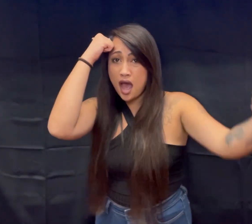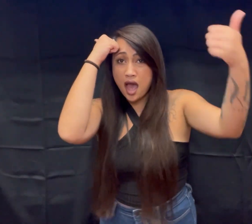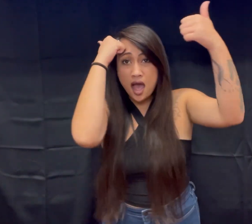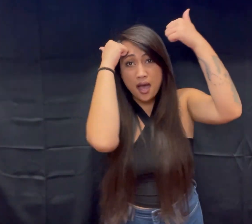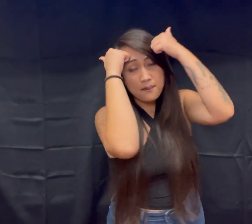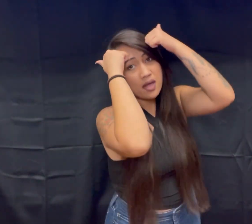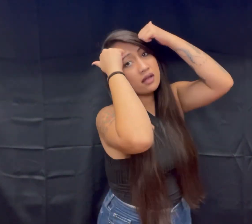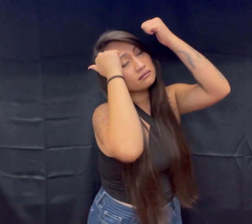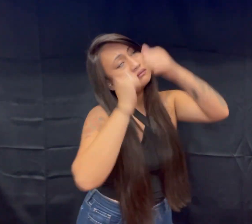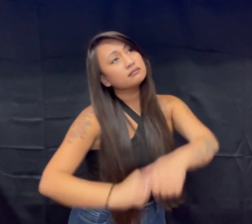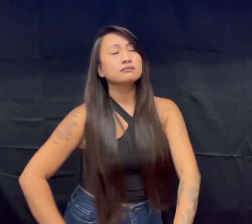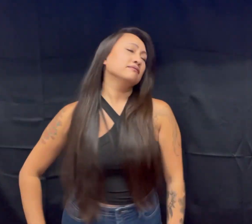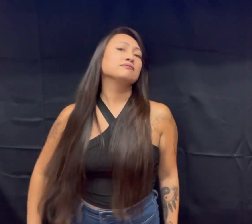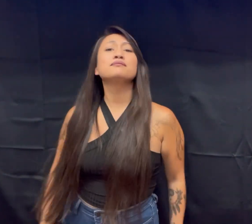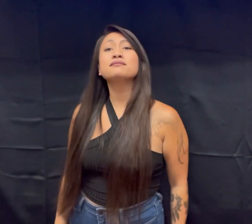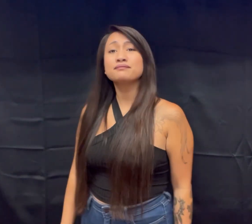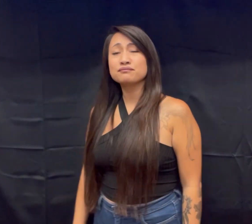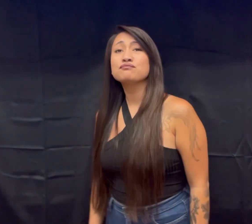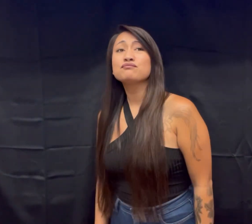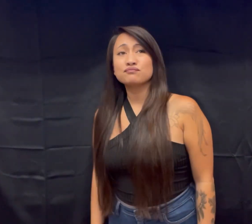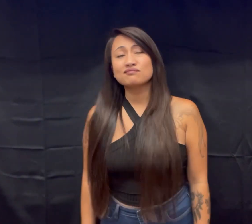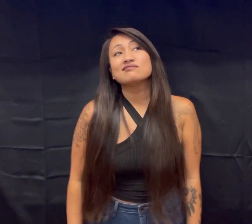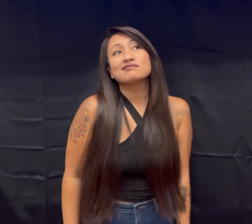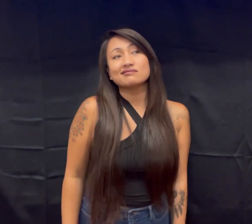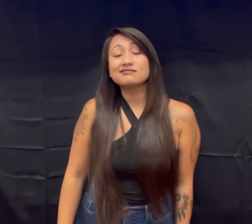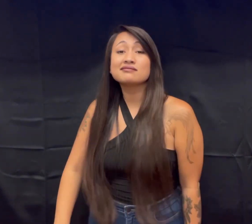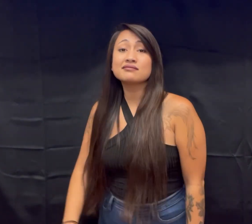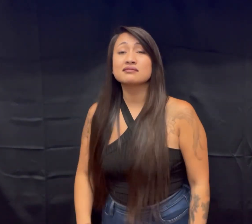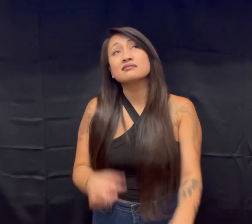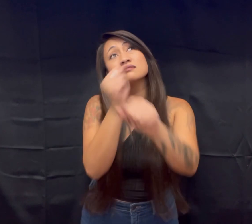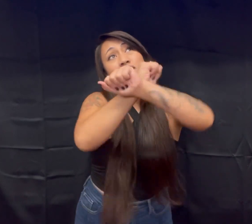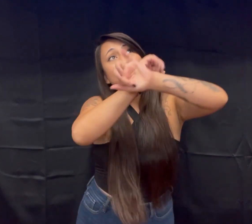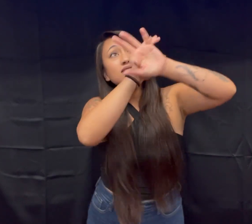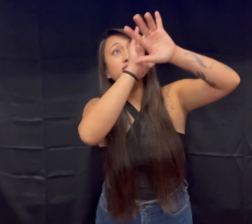dumb Oh, way